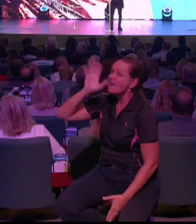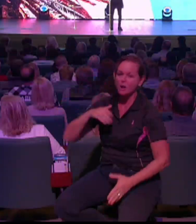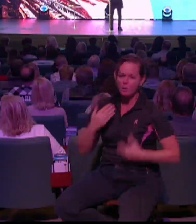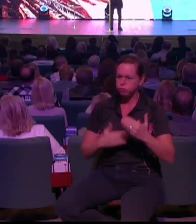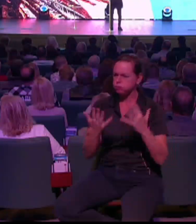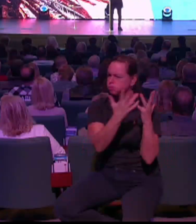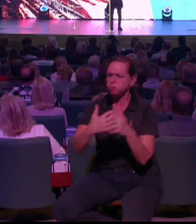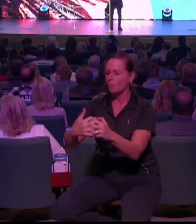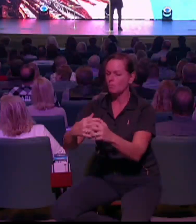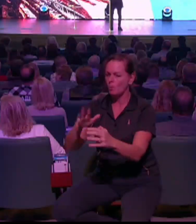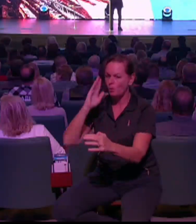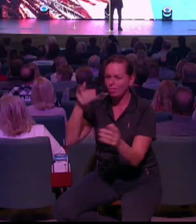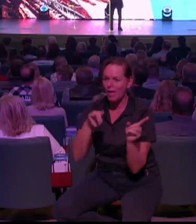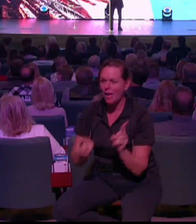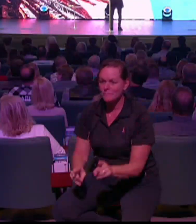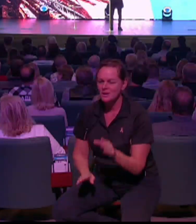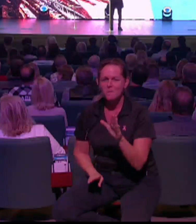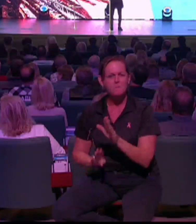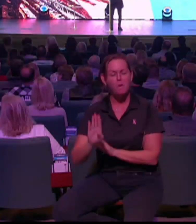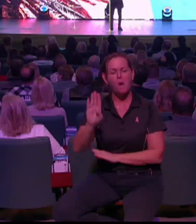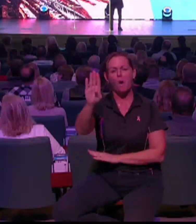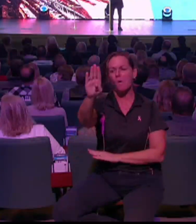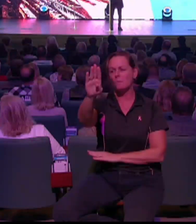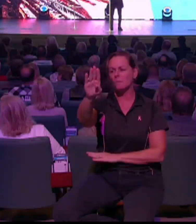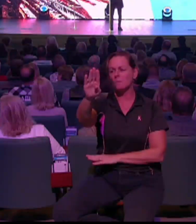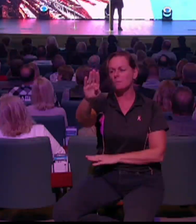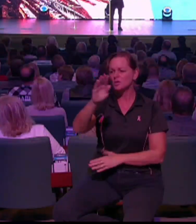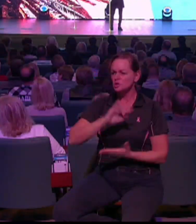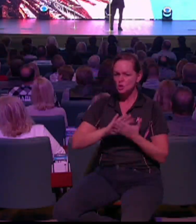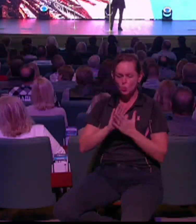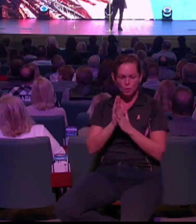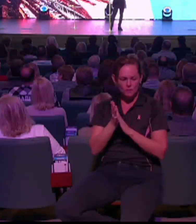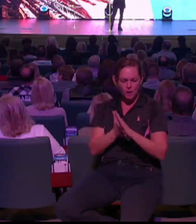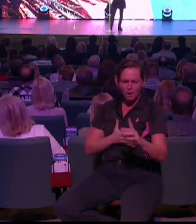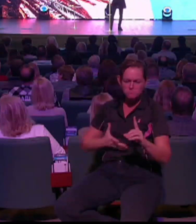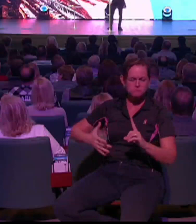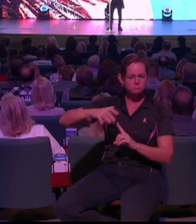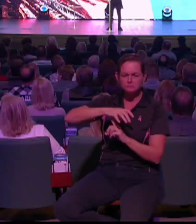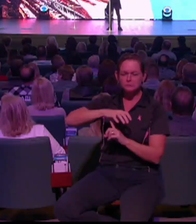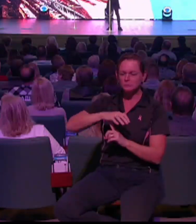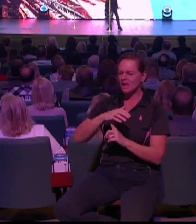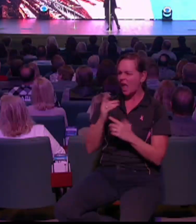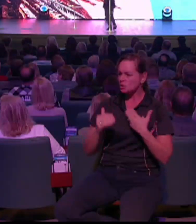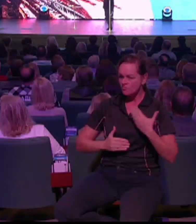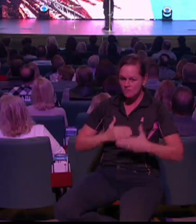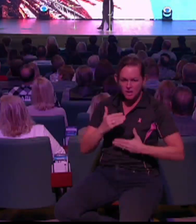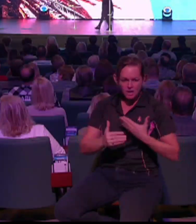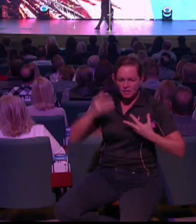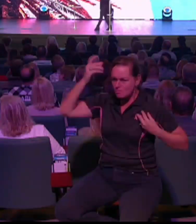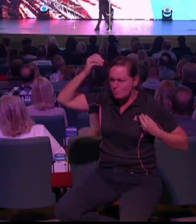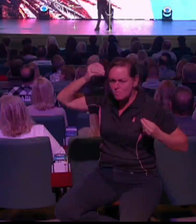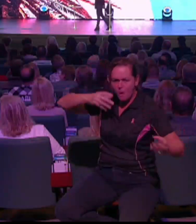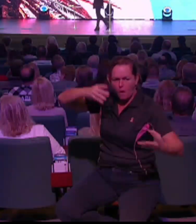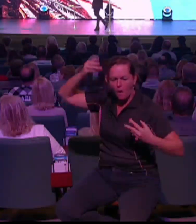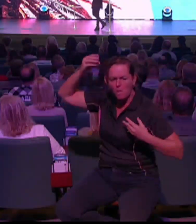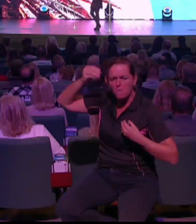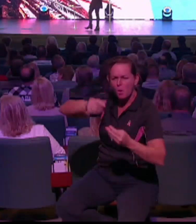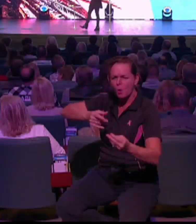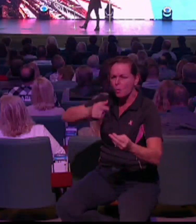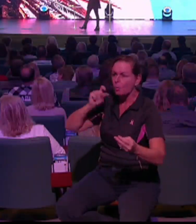who are understanding our season, where everybody is flowing and being swayed. We need to be a rock. Because truth